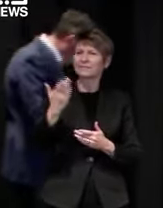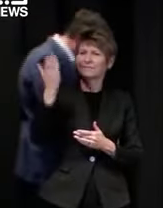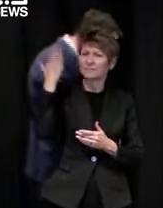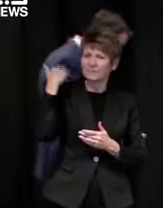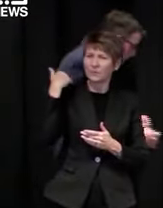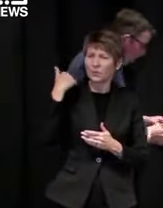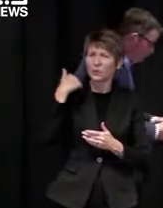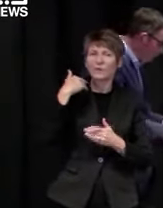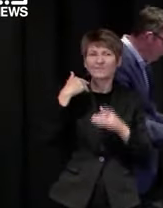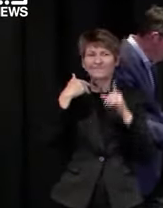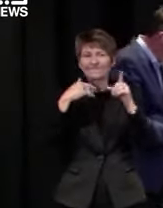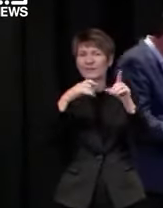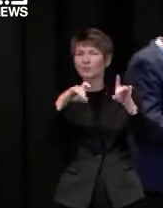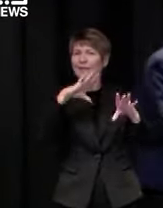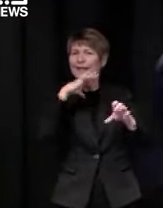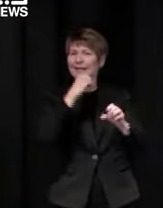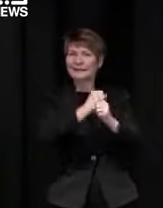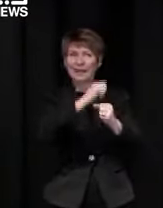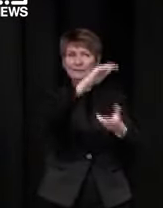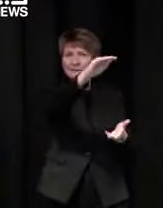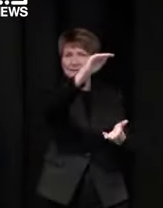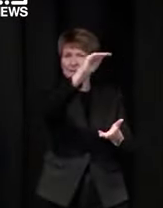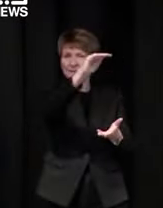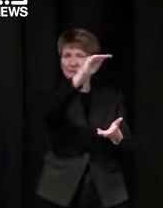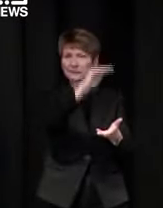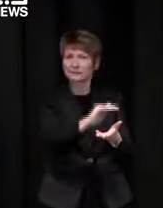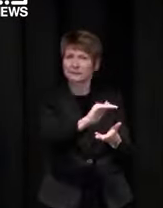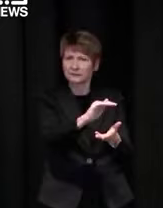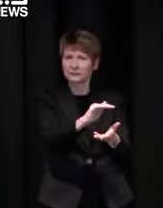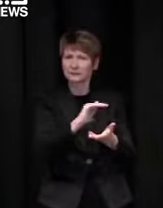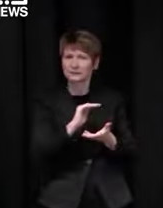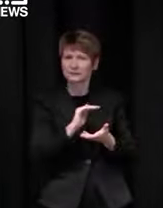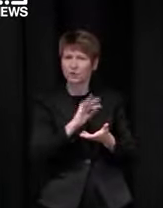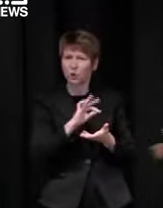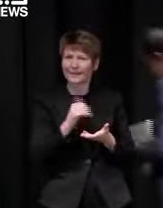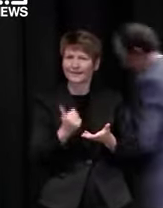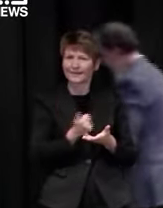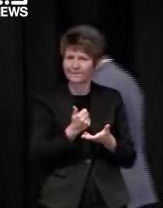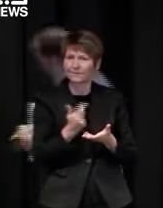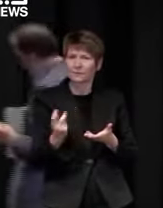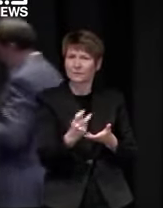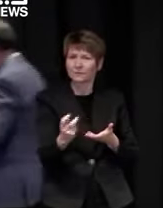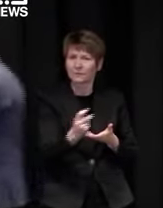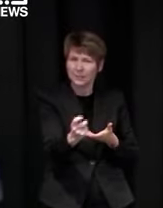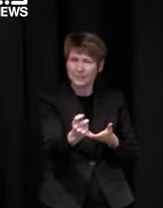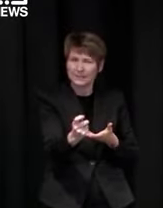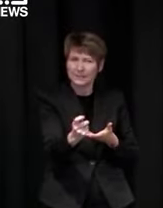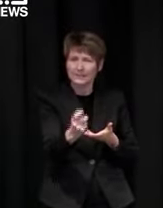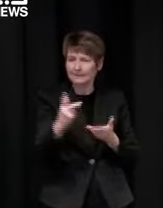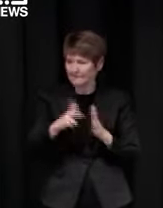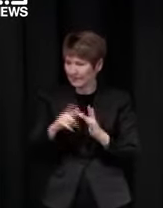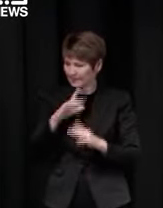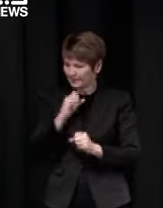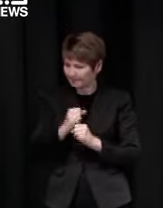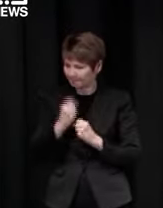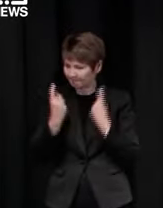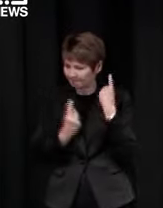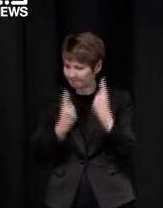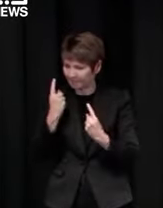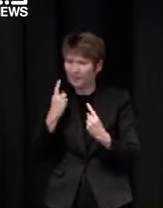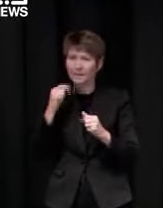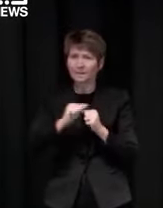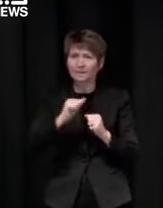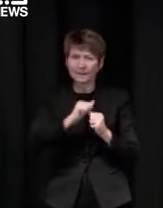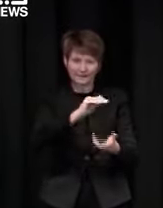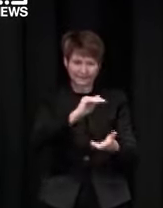we've seemingly got some decent supply i don't think i'm the one to answer that certainly try mark uh just further that minister because uh point